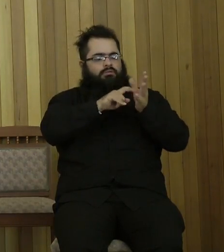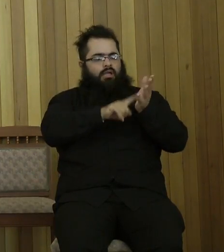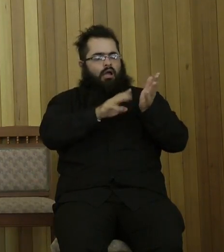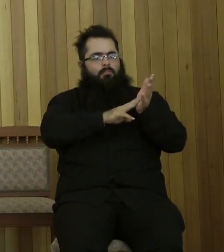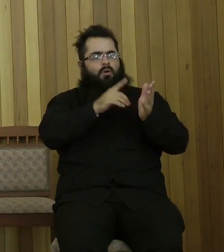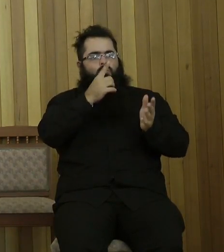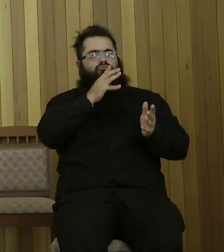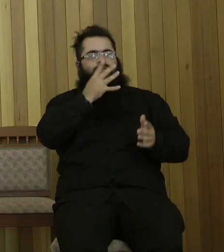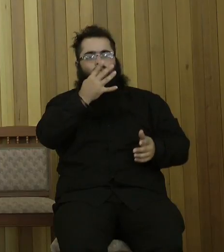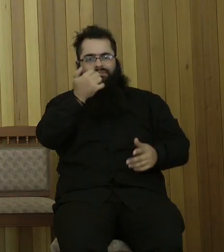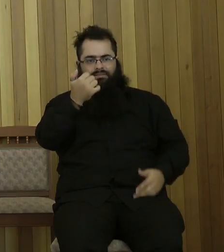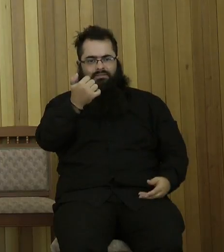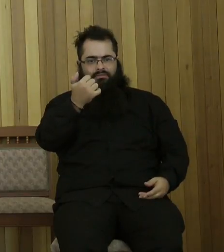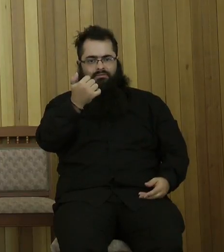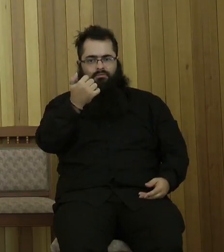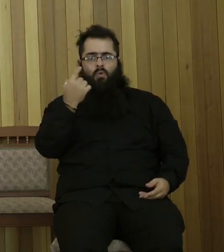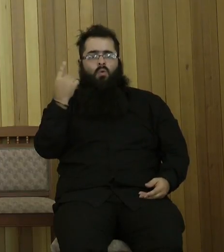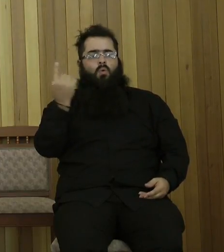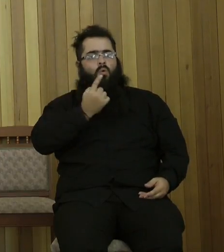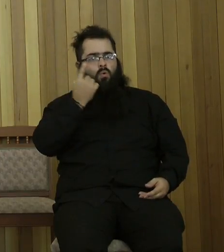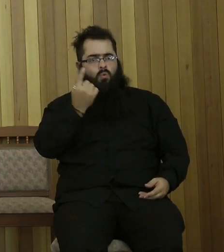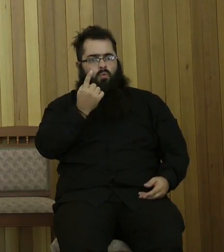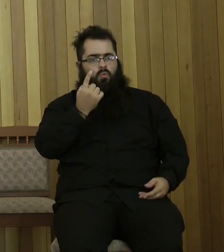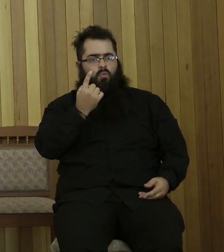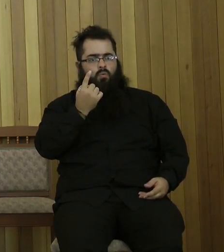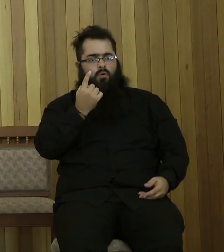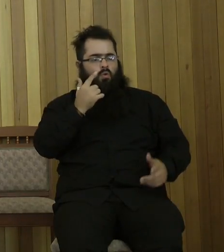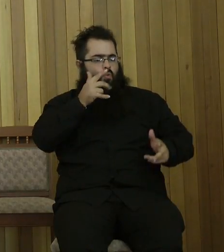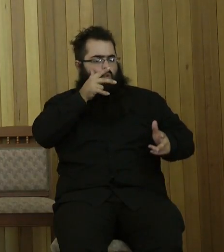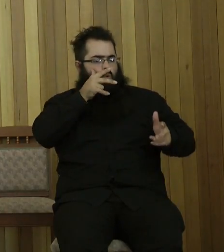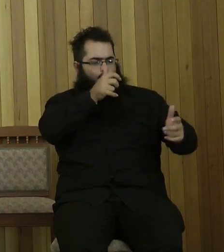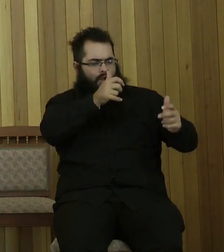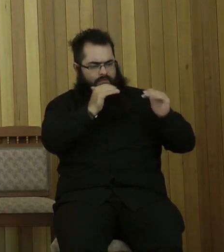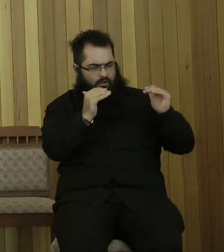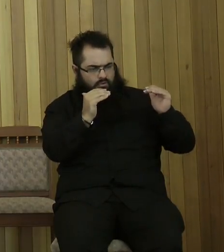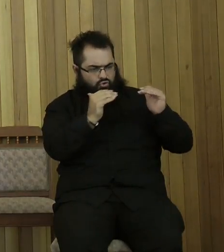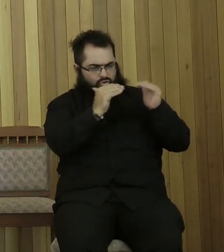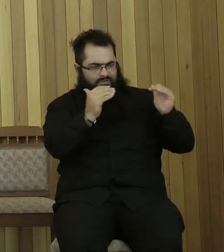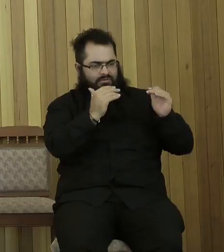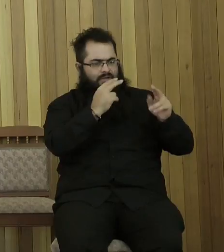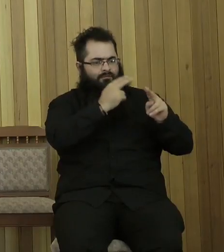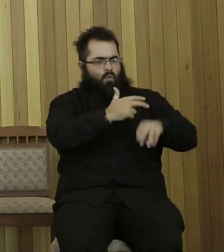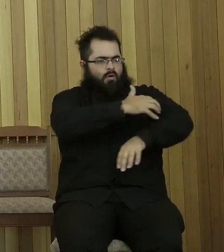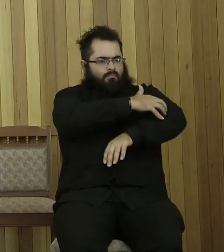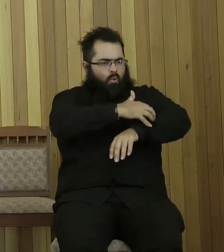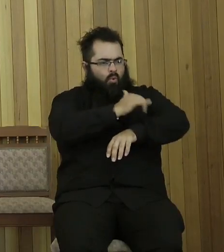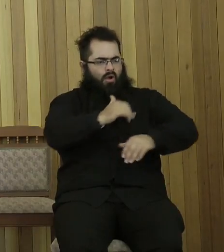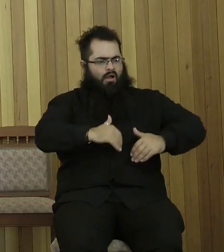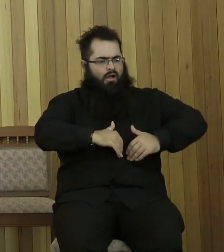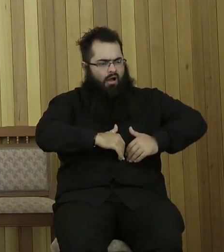He who executes justice for the oppressed, who gives food to the hungry, the Lord